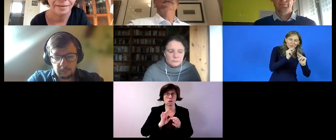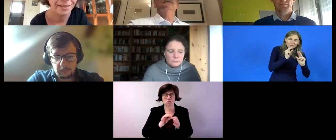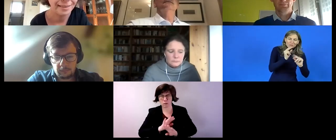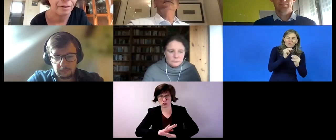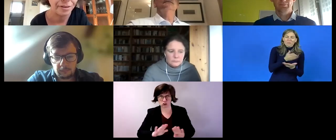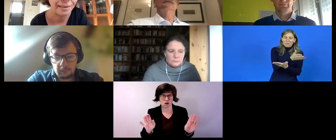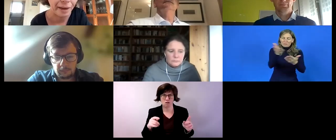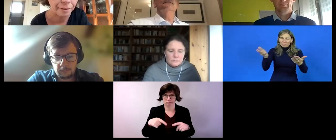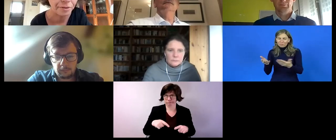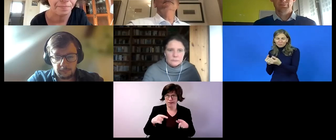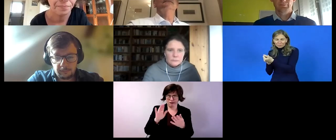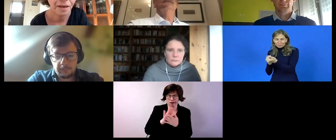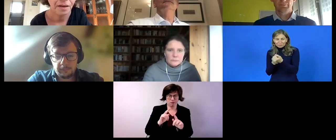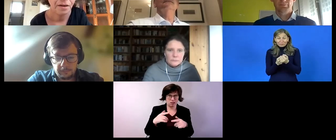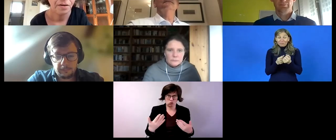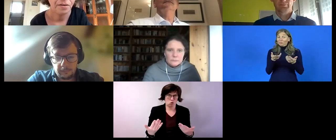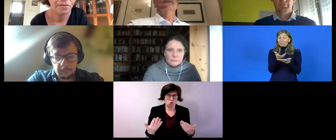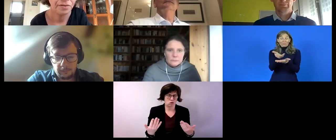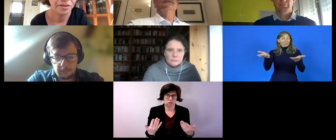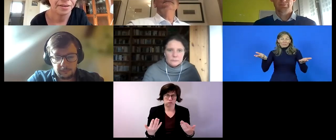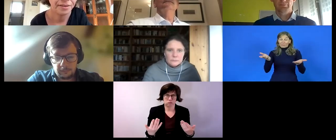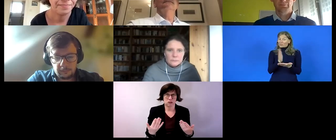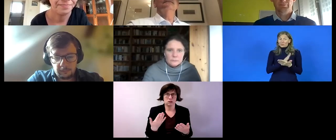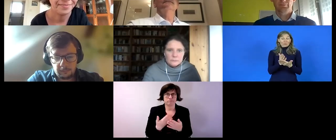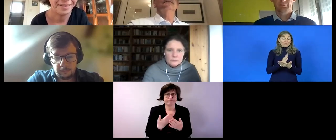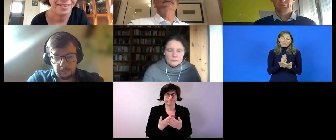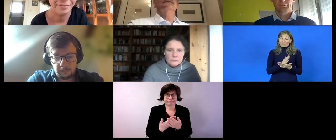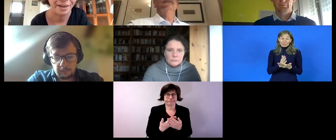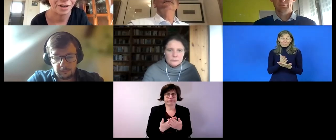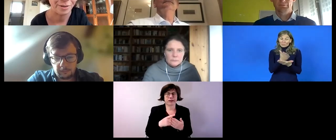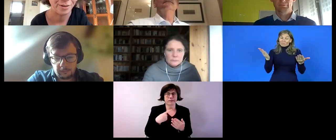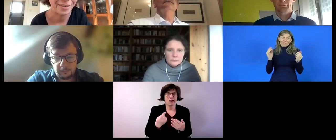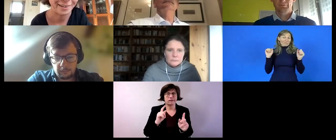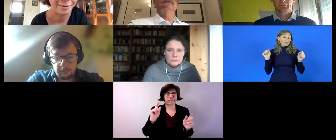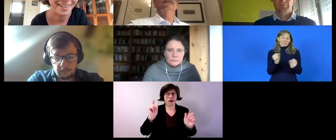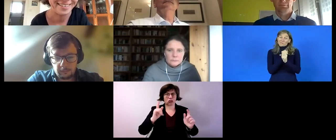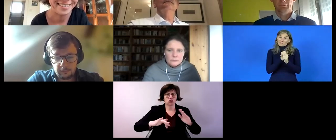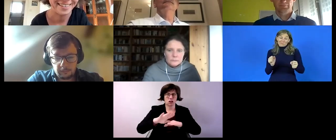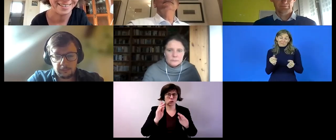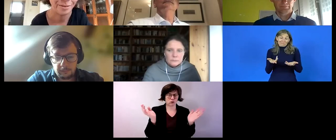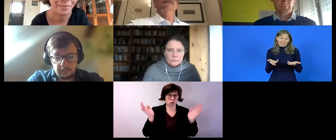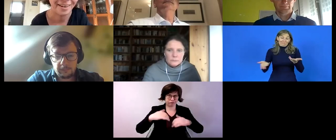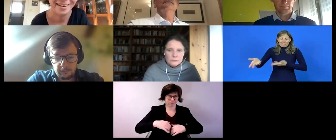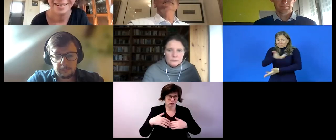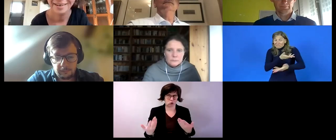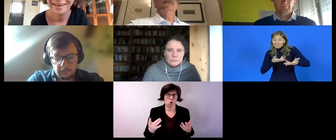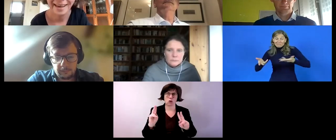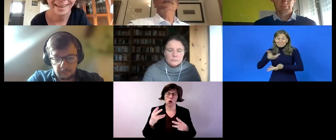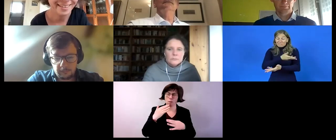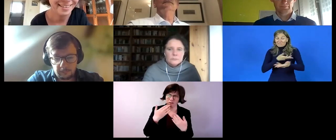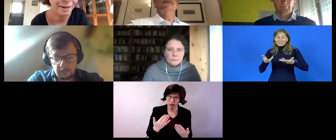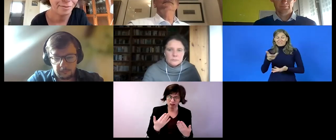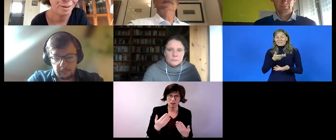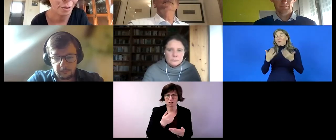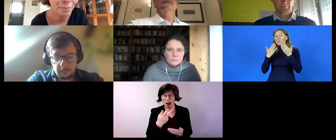without you she says we would not have been able to have such a lively debate